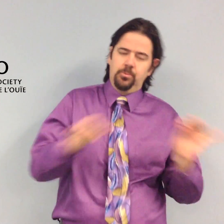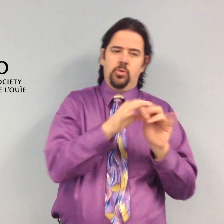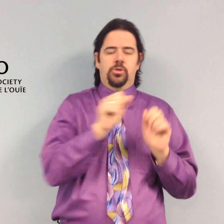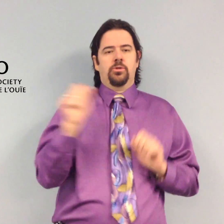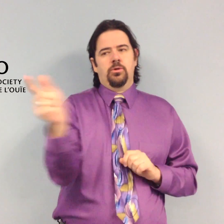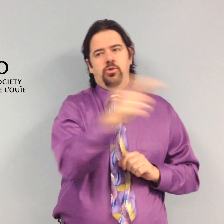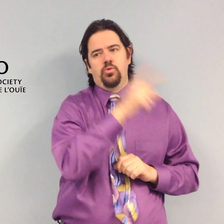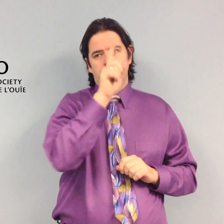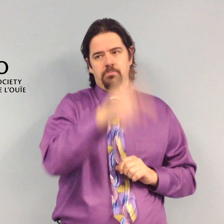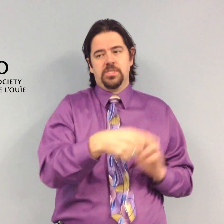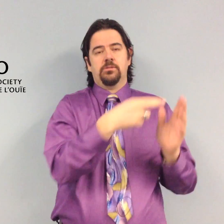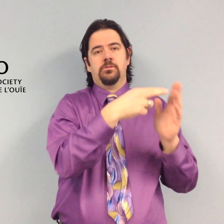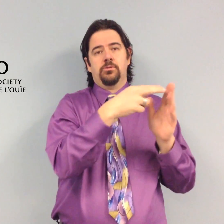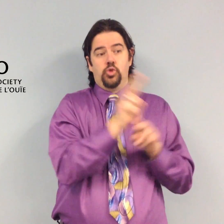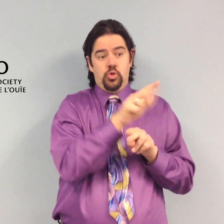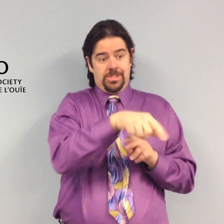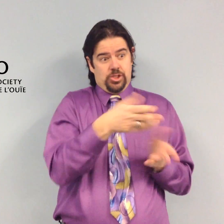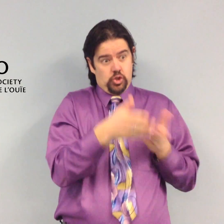register with their wireless service provider.